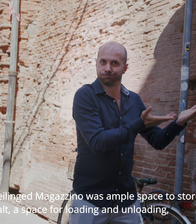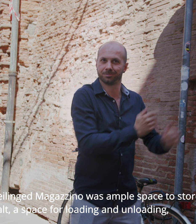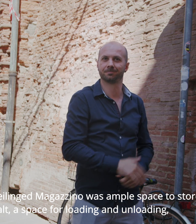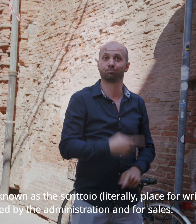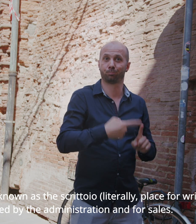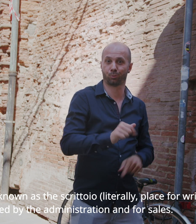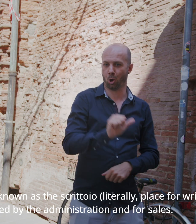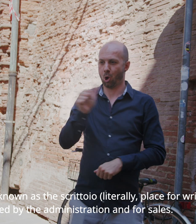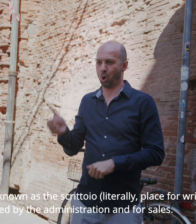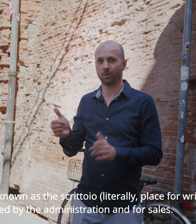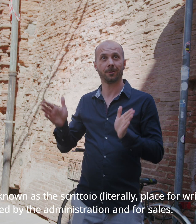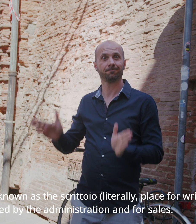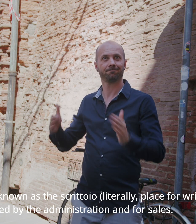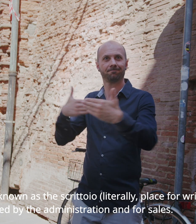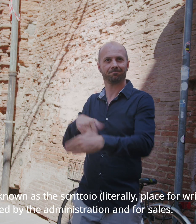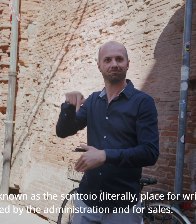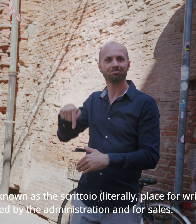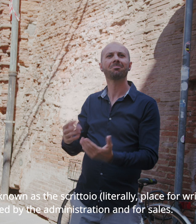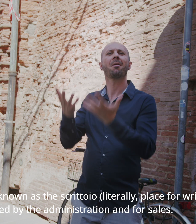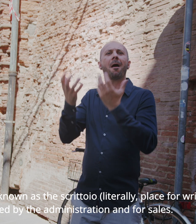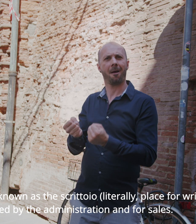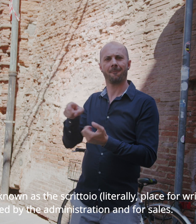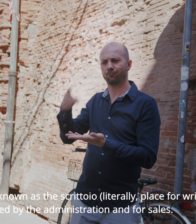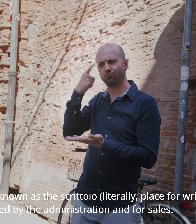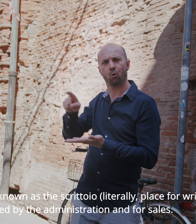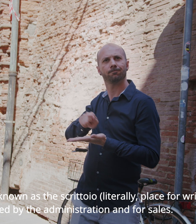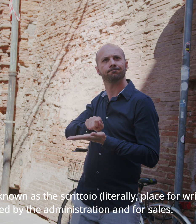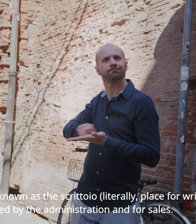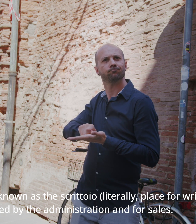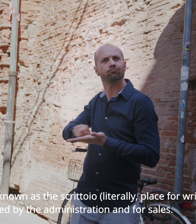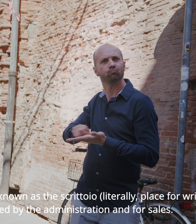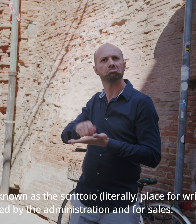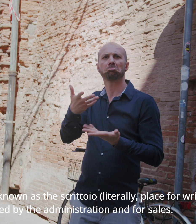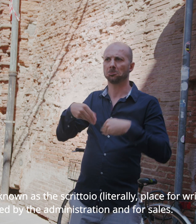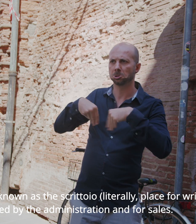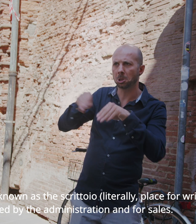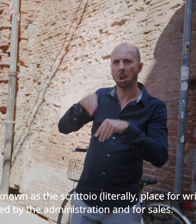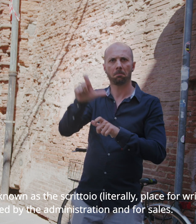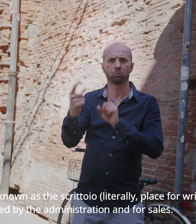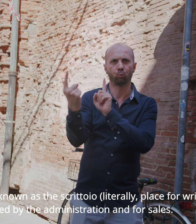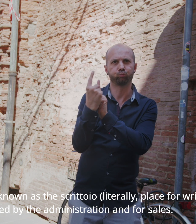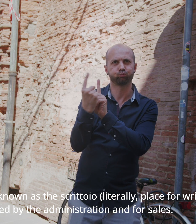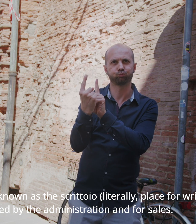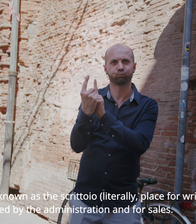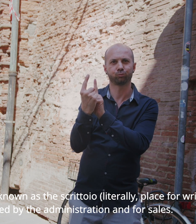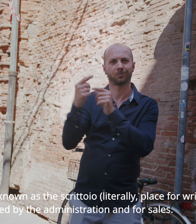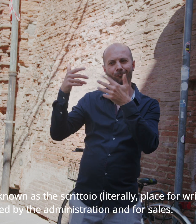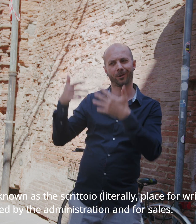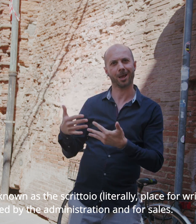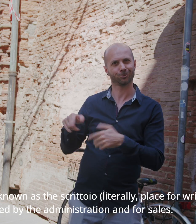And a room known as the Scrittoio, literally, place for writing, used by the administration and for